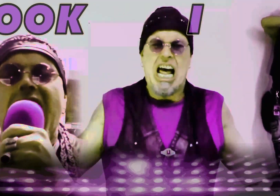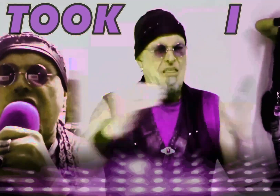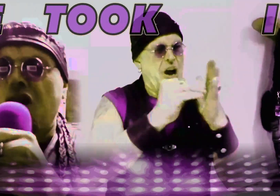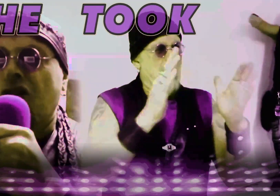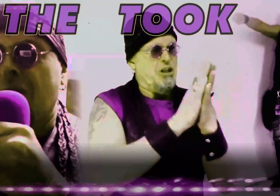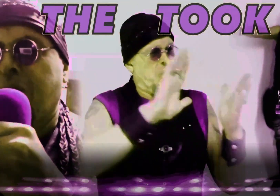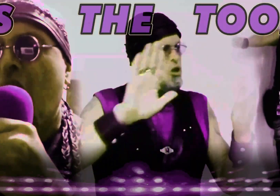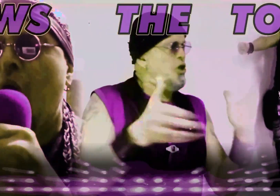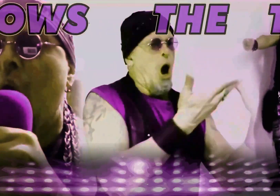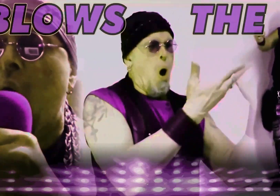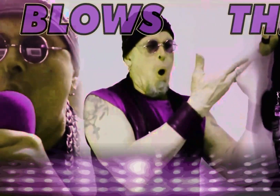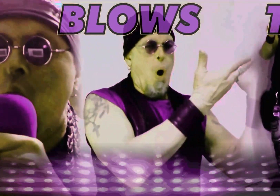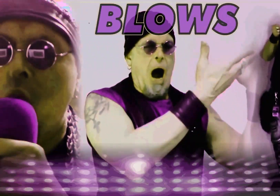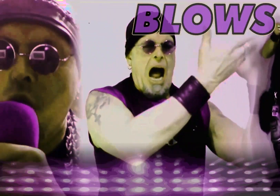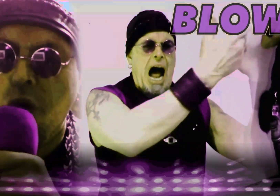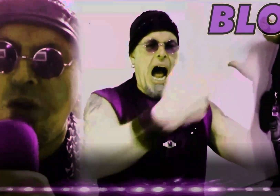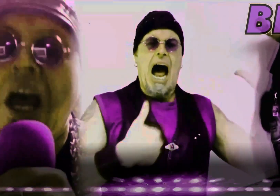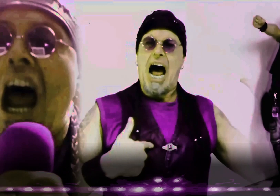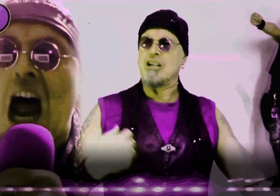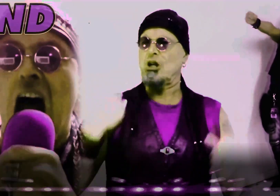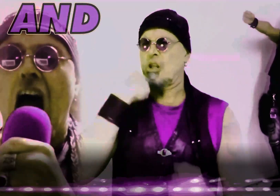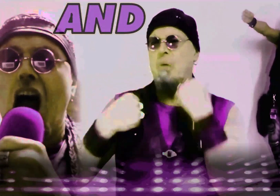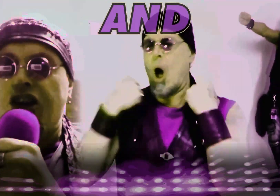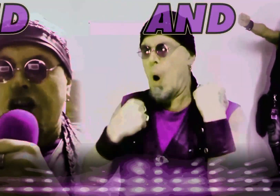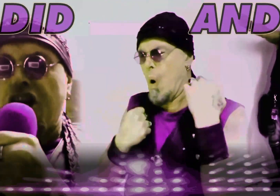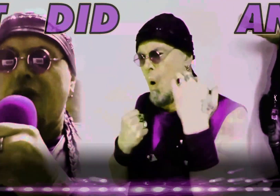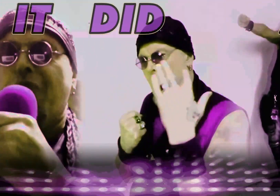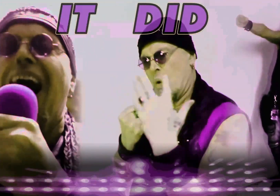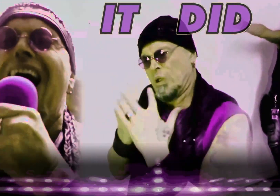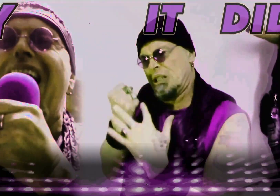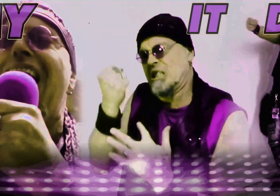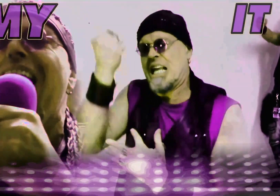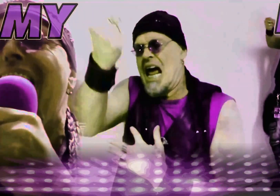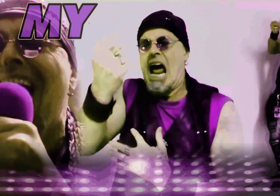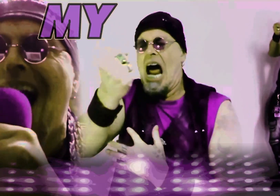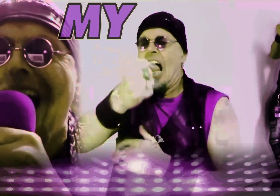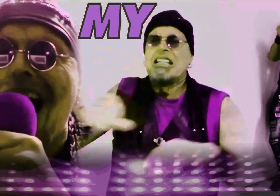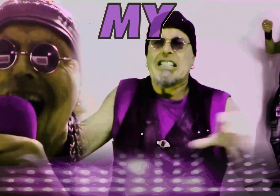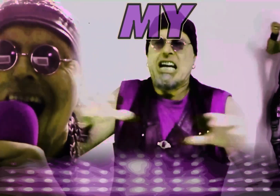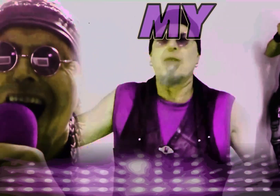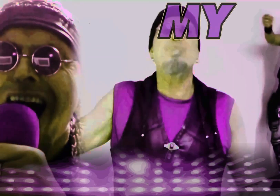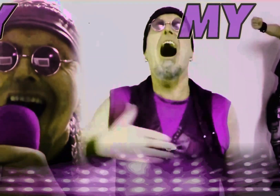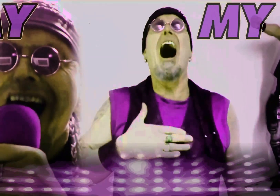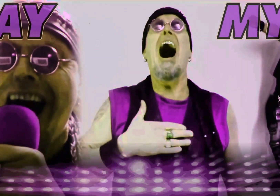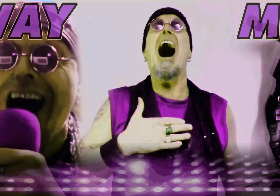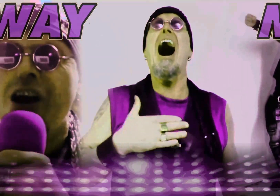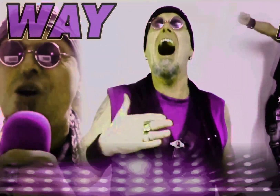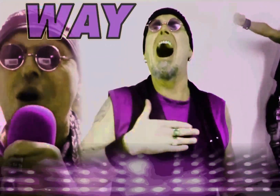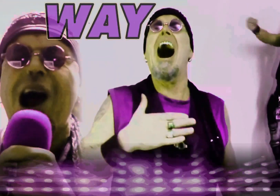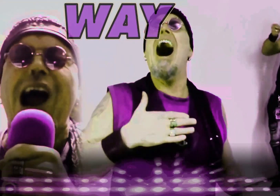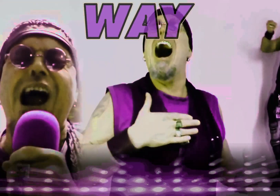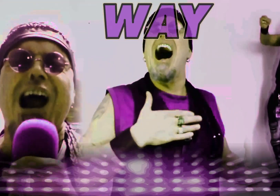took the blows And did it my way